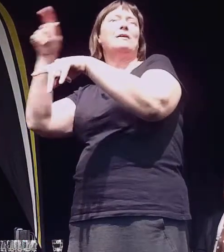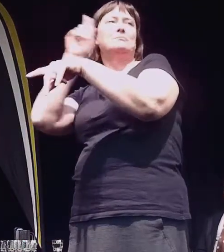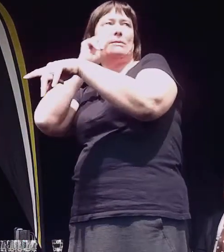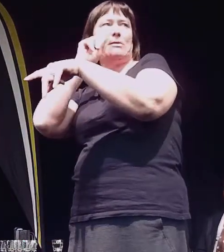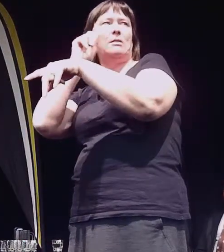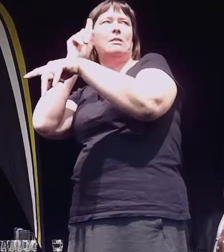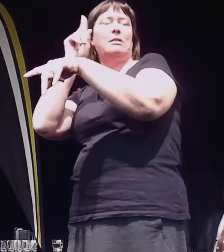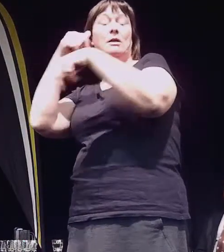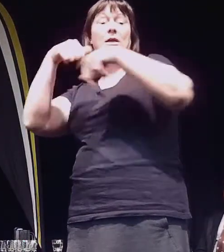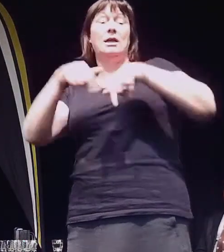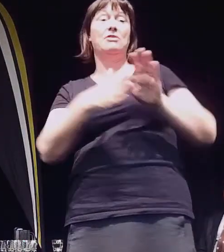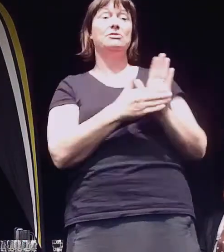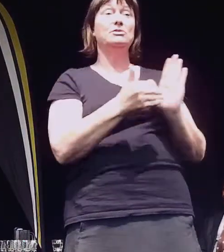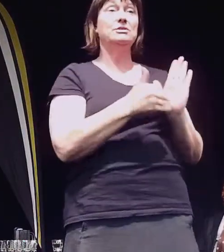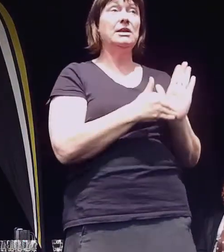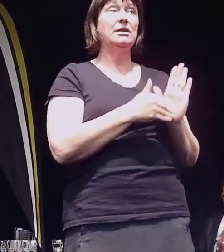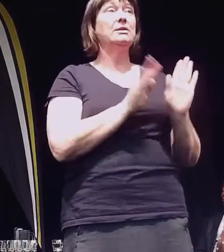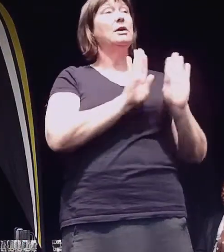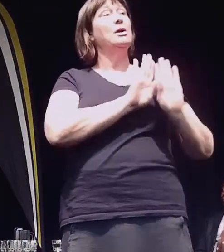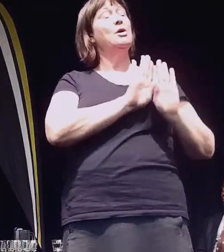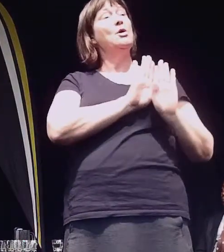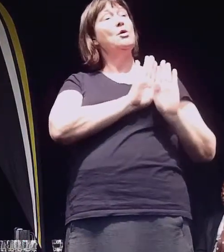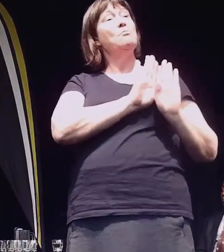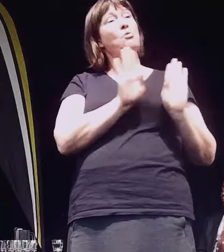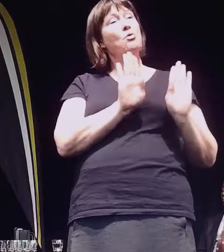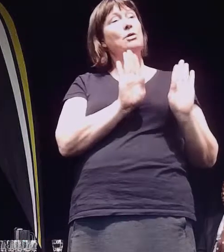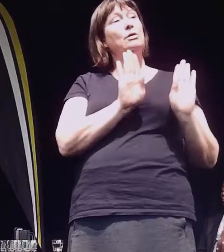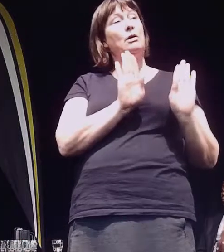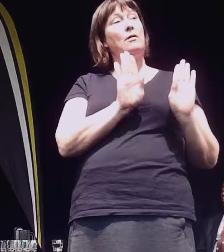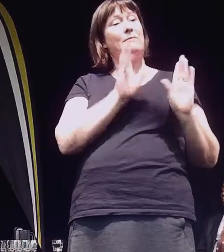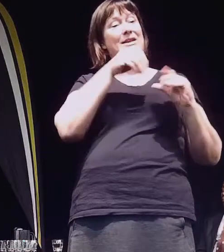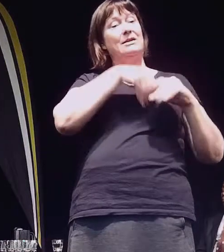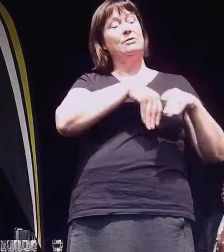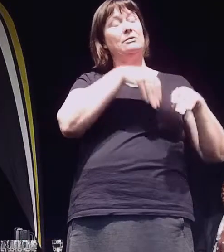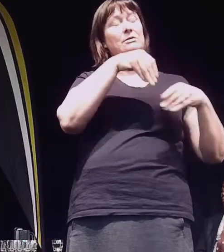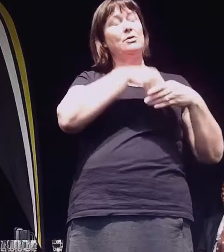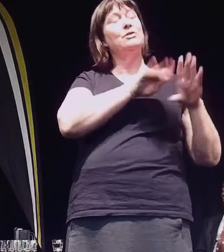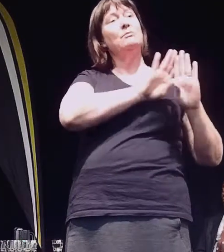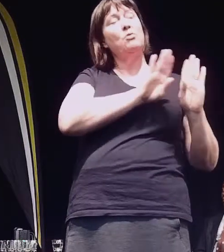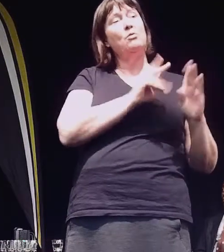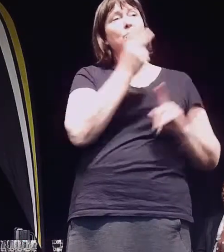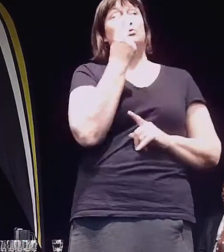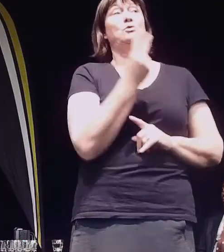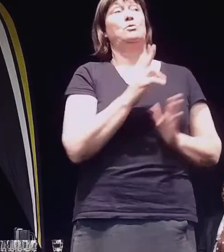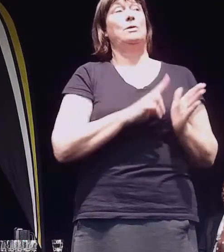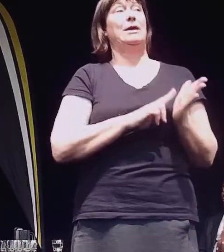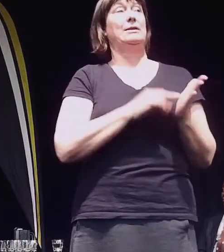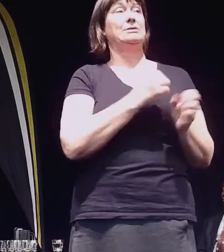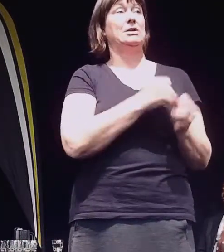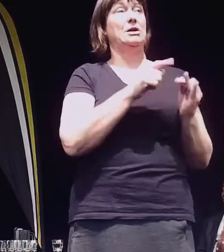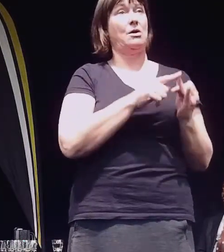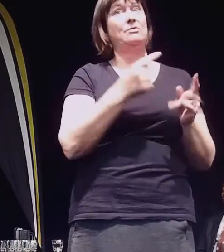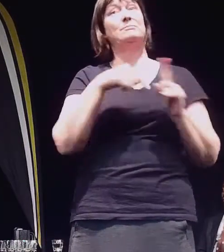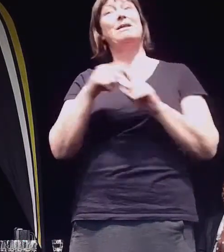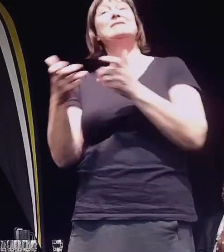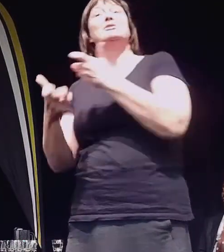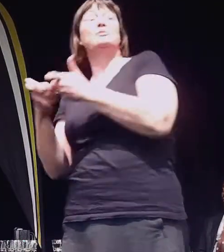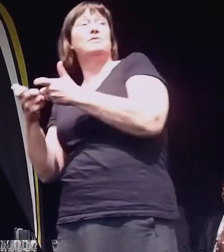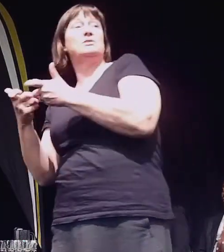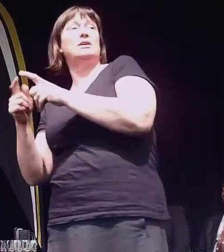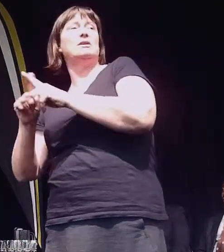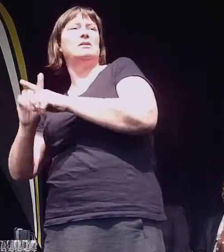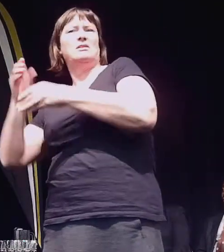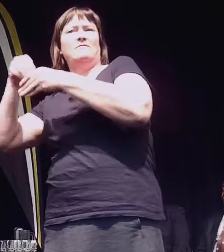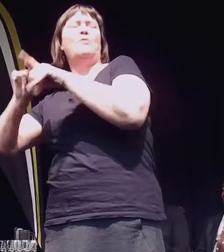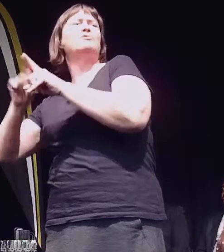Here in New Zealand, I've been on the board of two NGOs. Within the university, I've served on various different